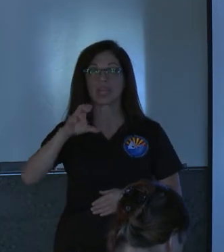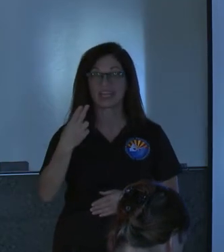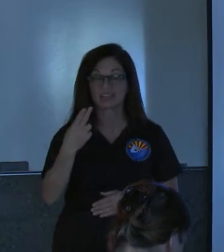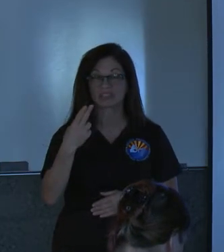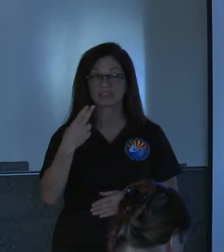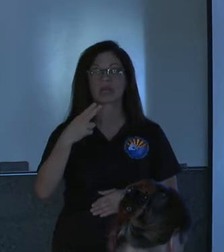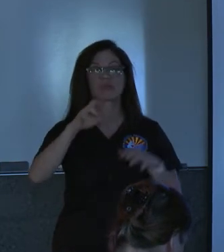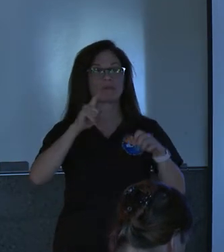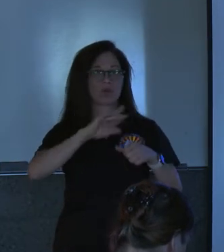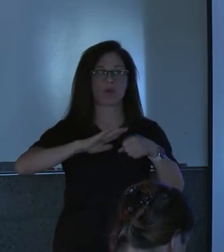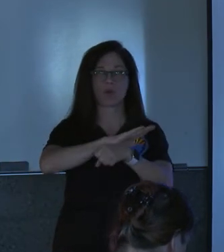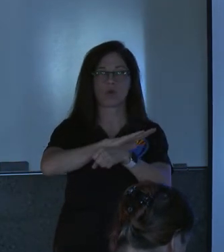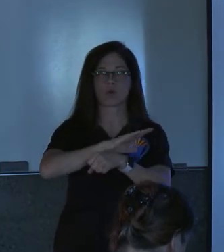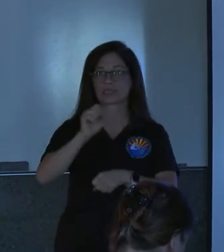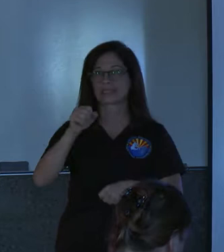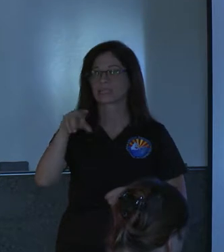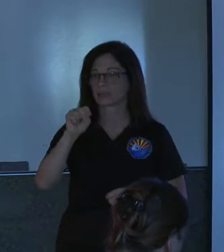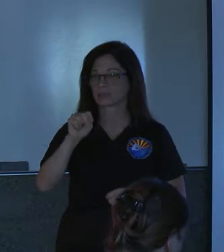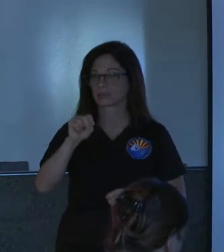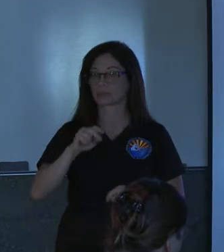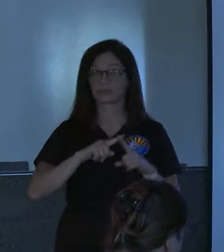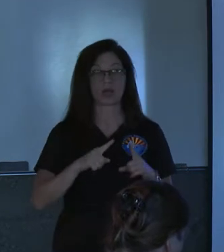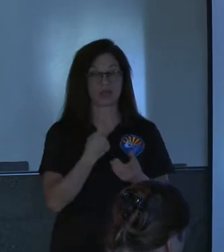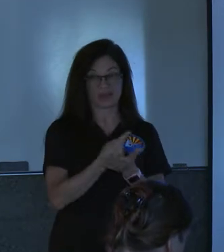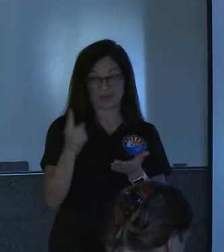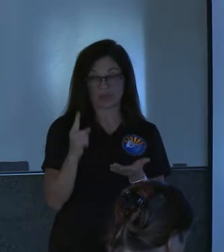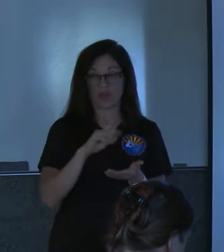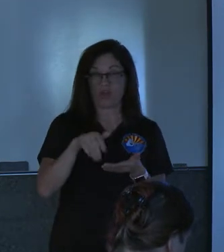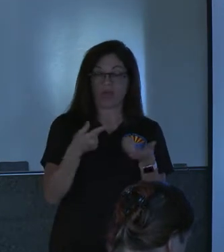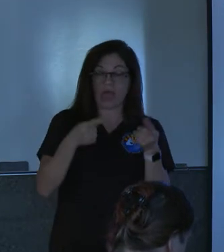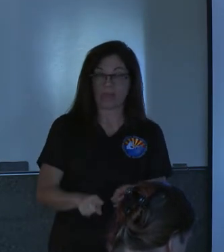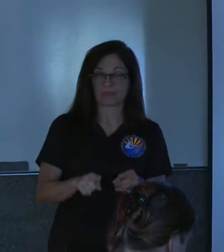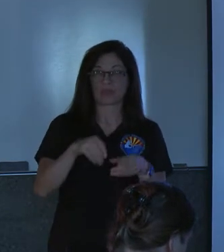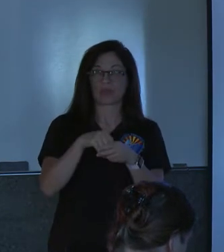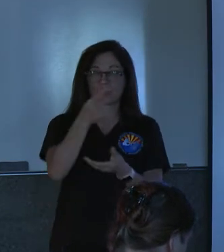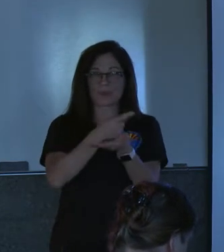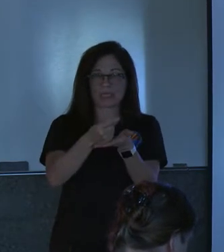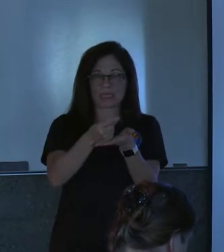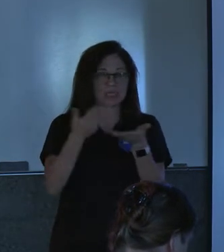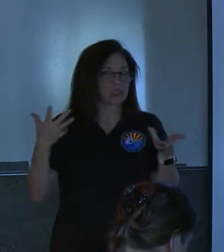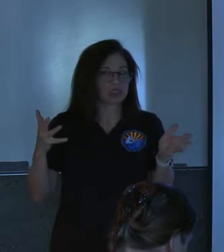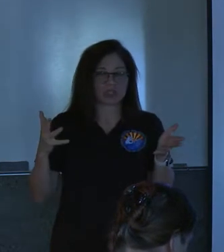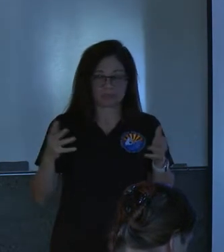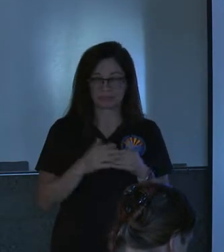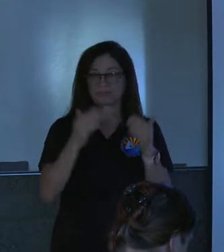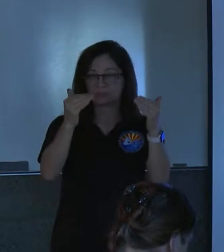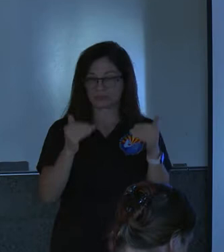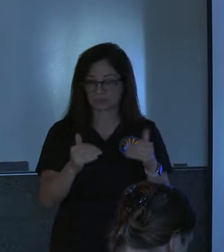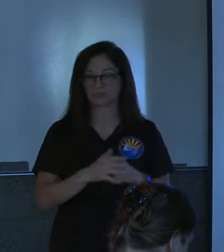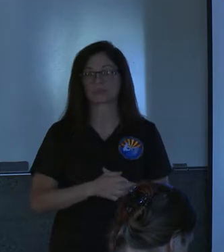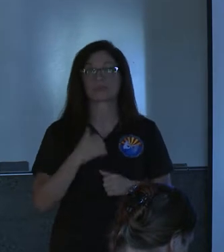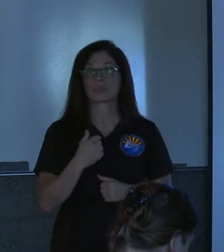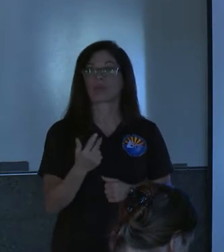the whole monsoon we had it within a week last week next bullet like i said before we have three